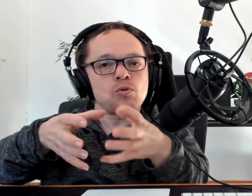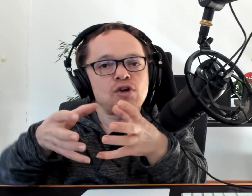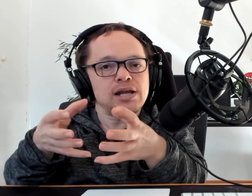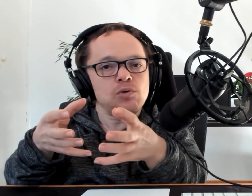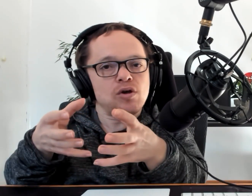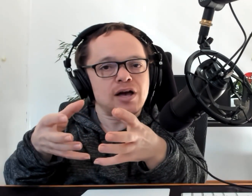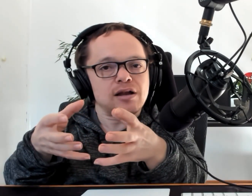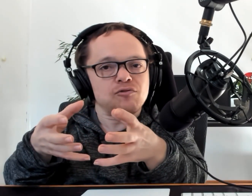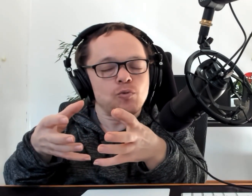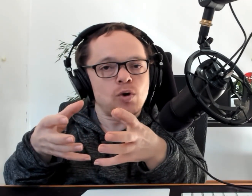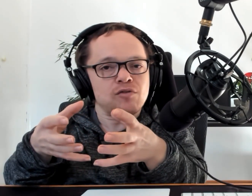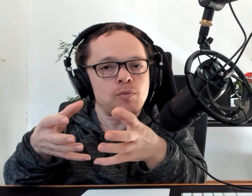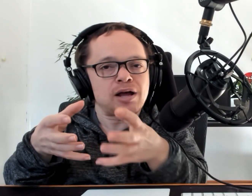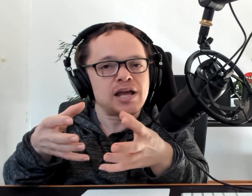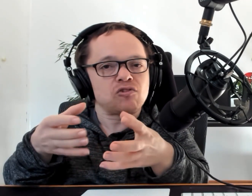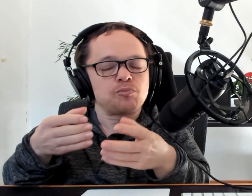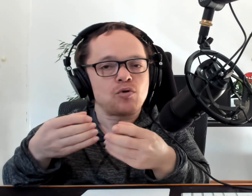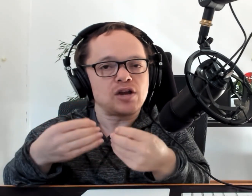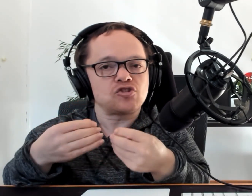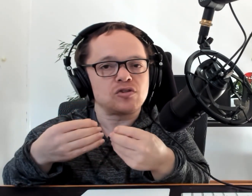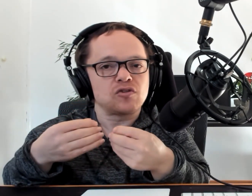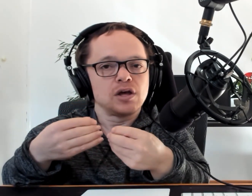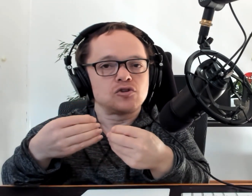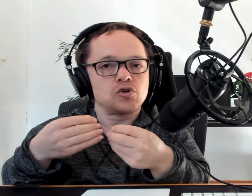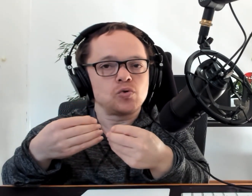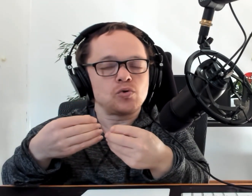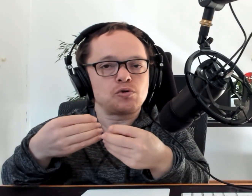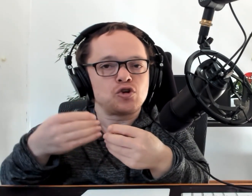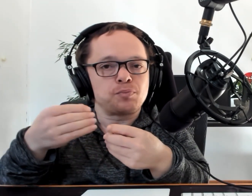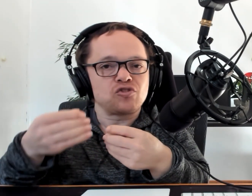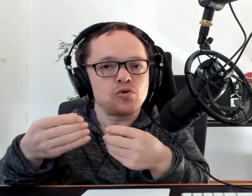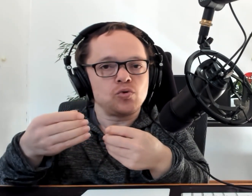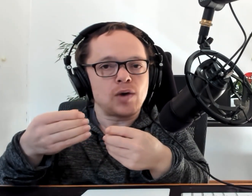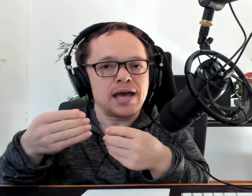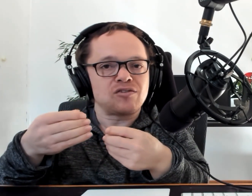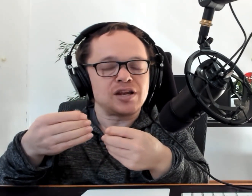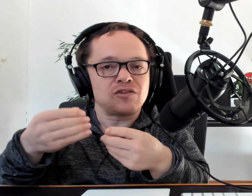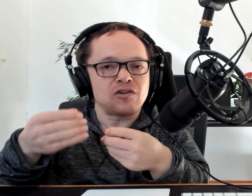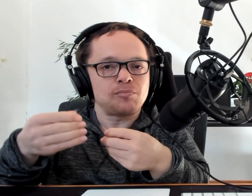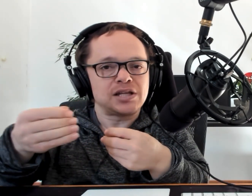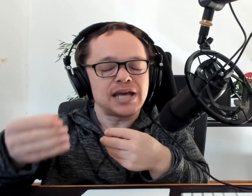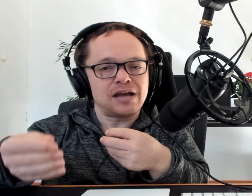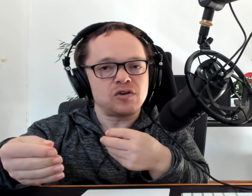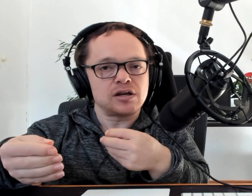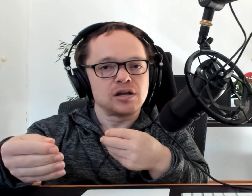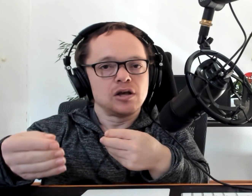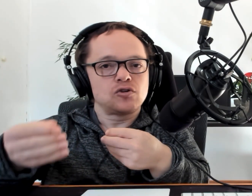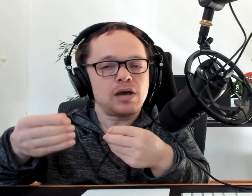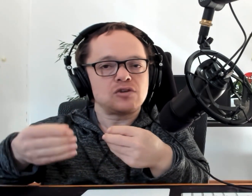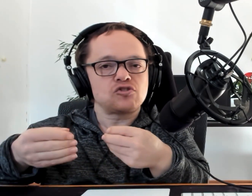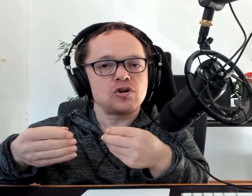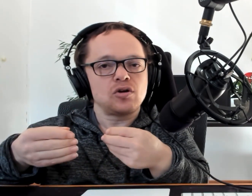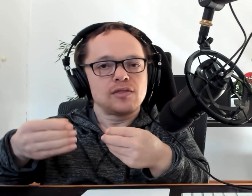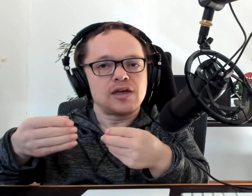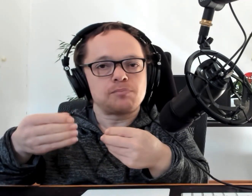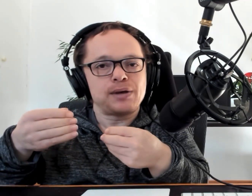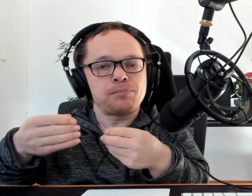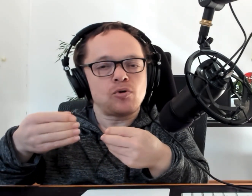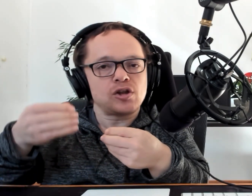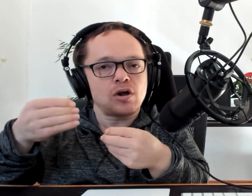really was kind of one of my inspirations lessons to pursue as an accessibility advocate, to make sure that people on the top